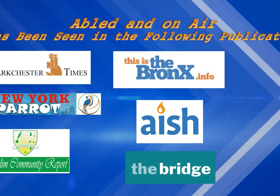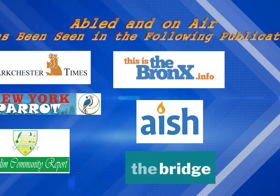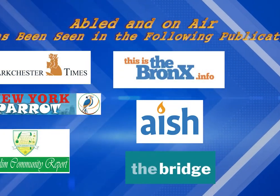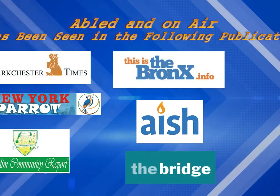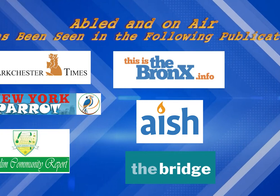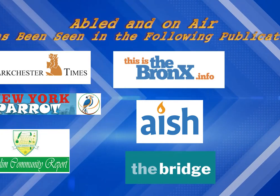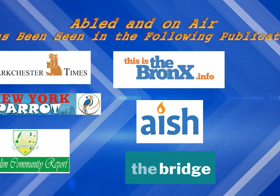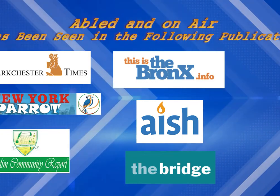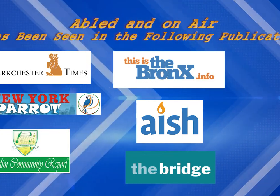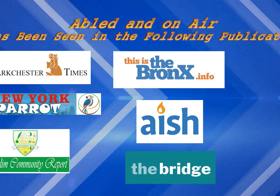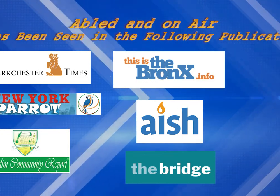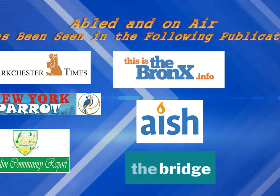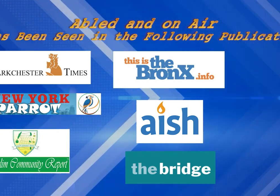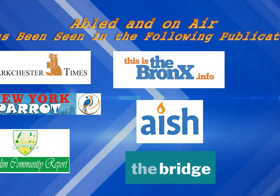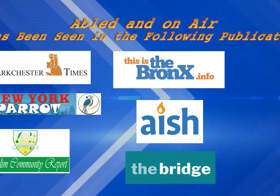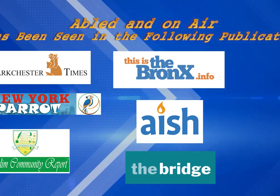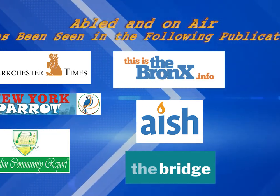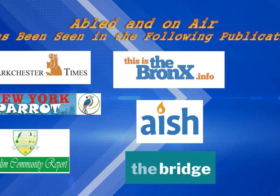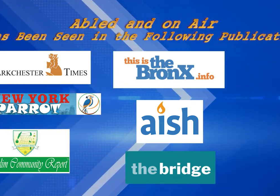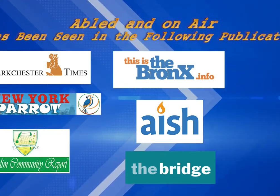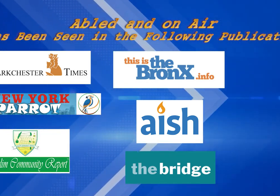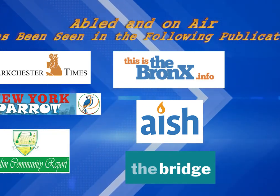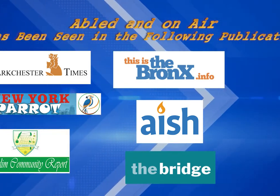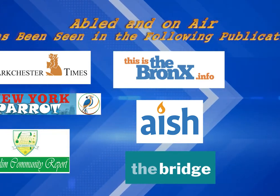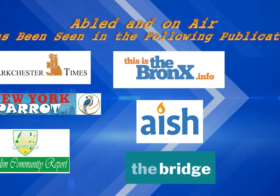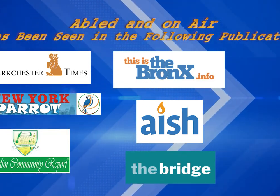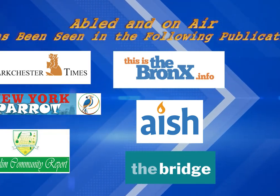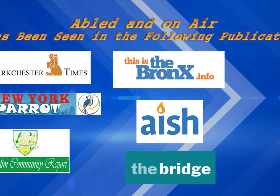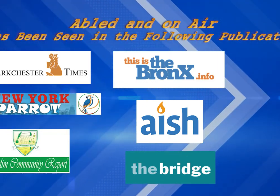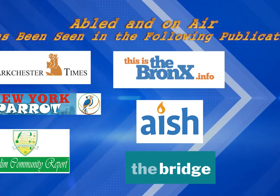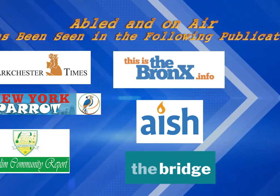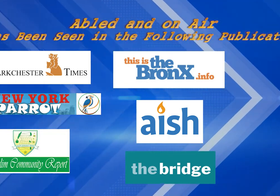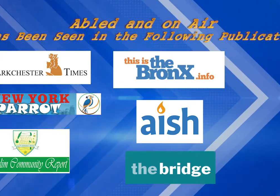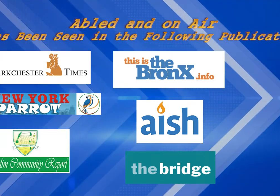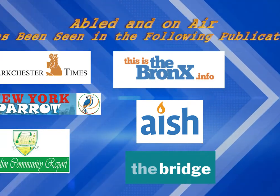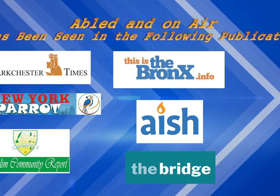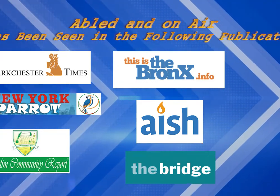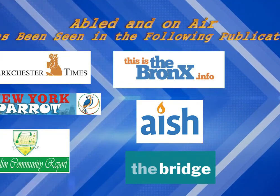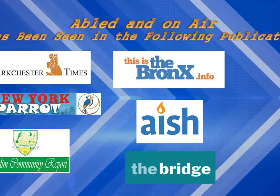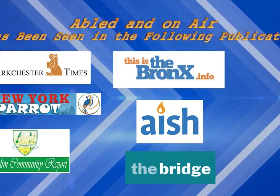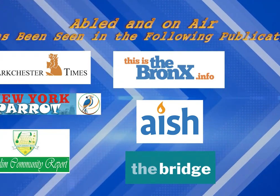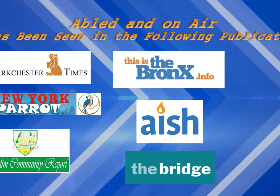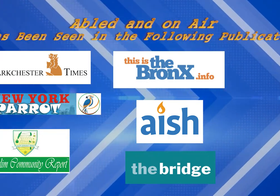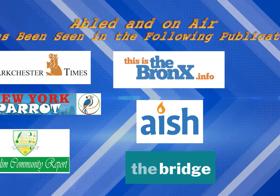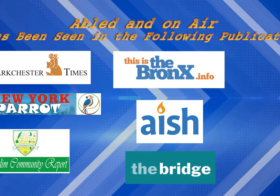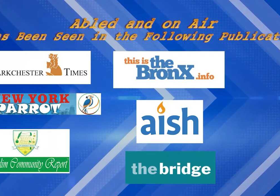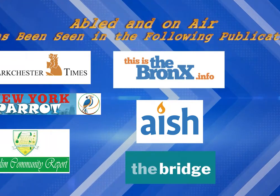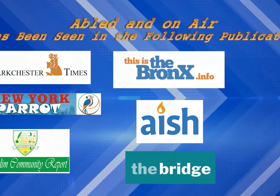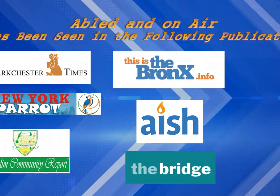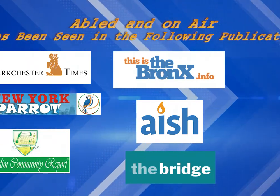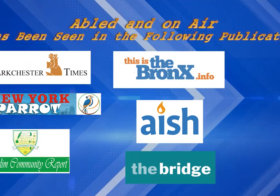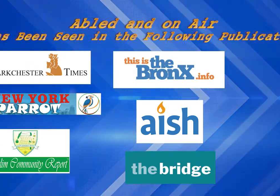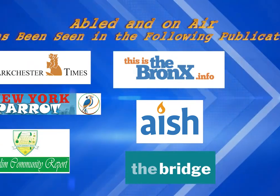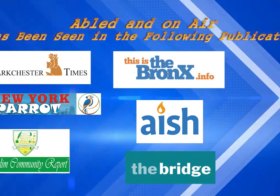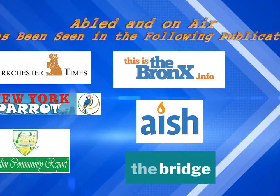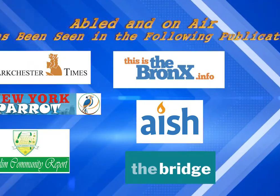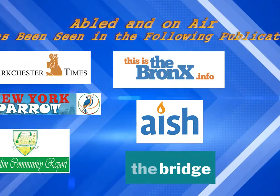Park Chester Times, www.thisisthebronx.com, New York Pirate Online